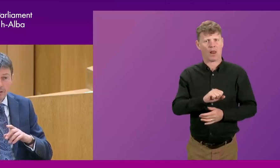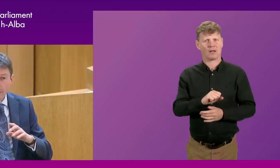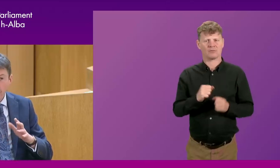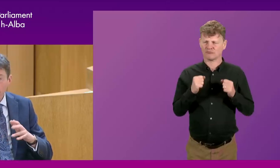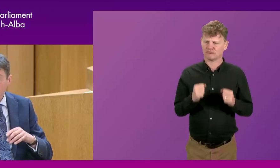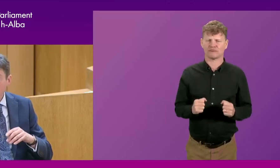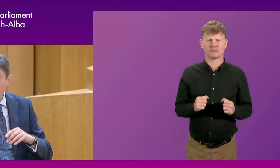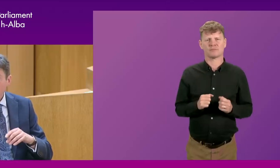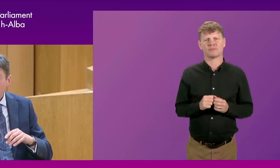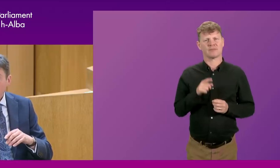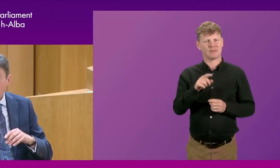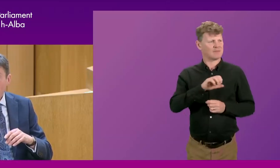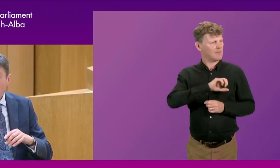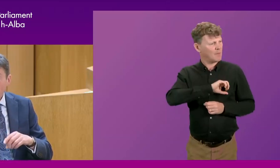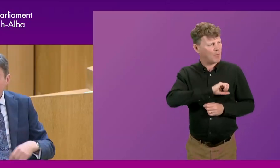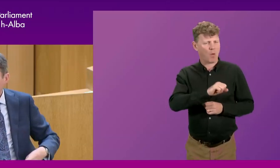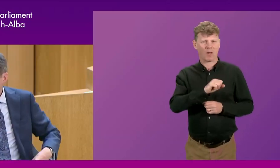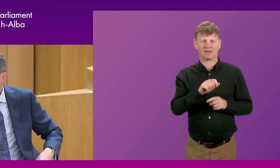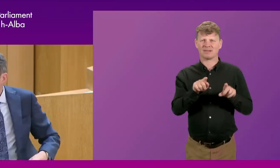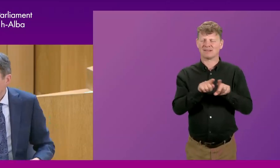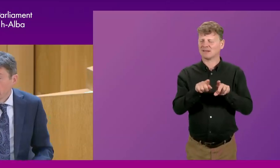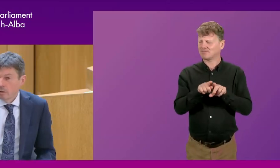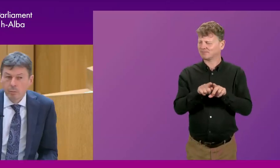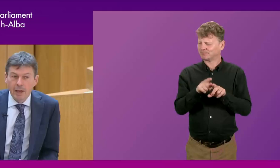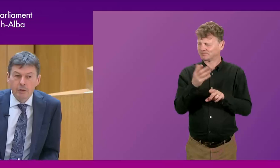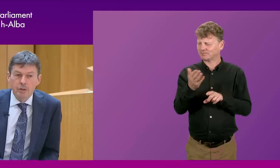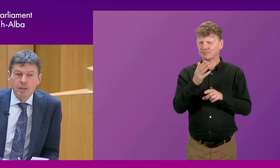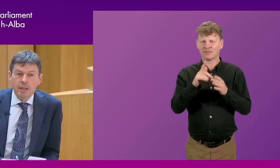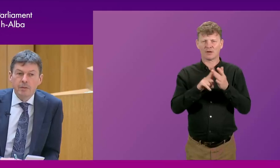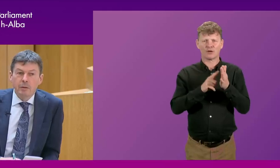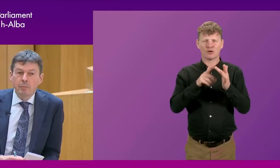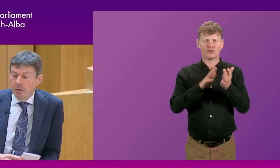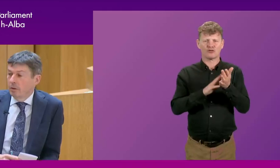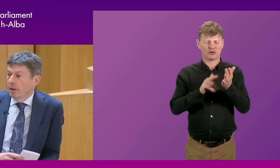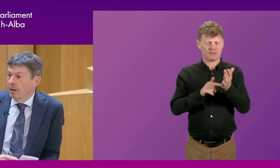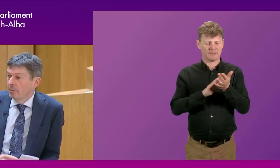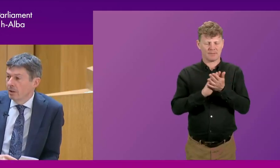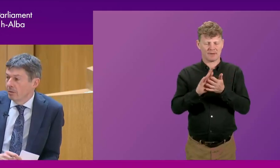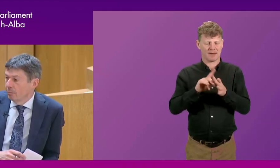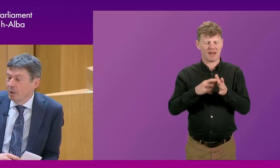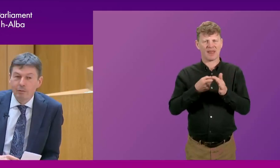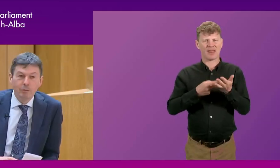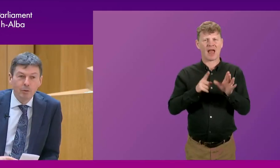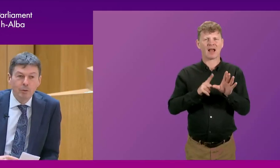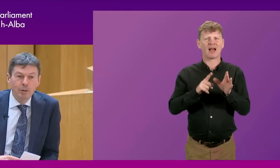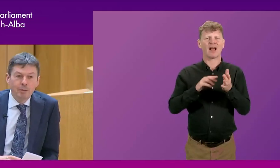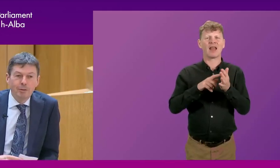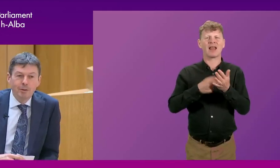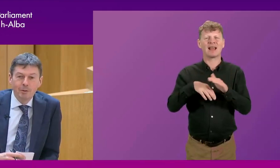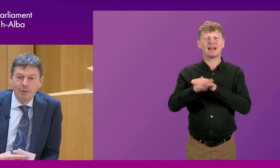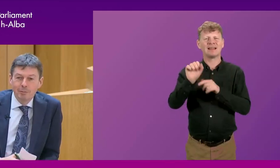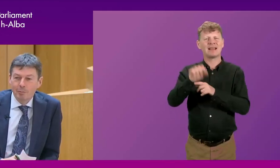like, isn't it, that warning in Jim Thacker used to say, that's very brave of you.